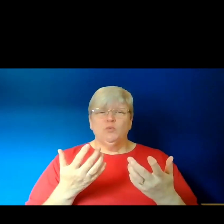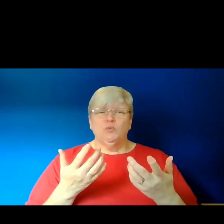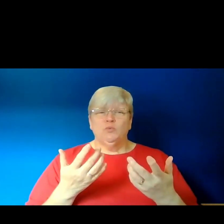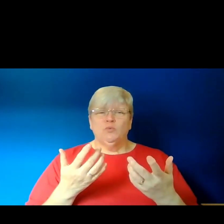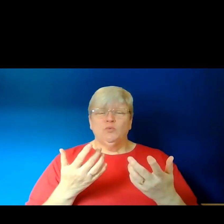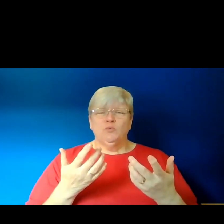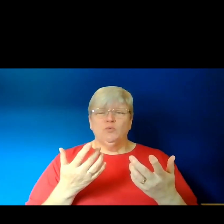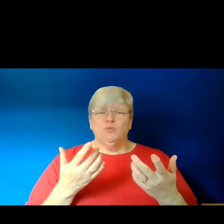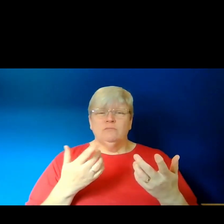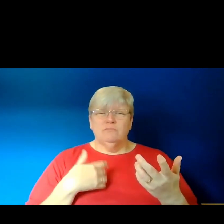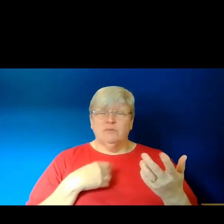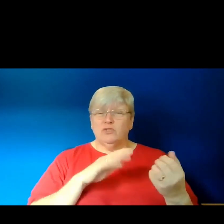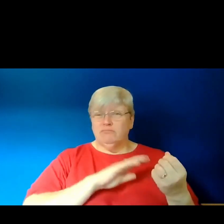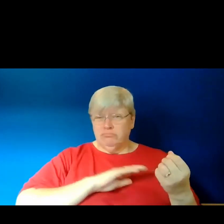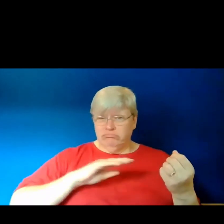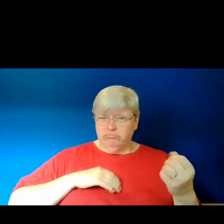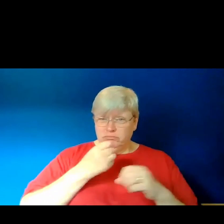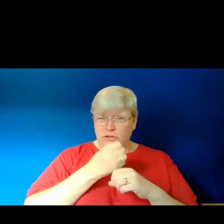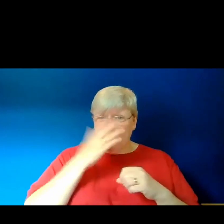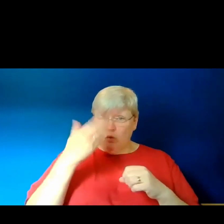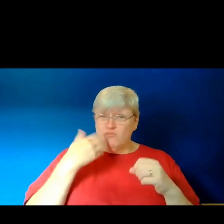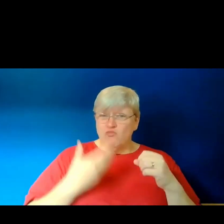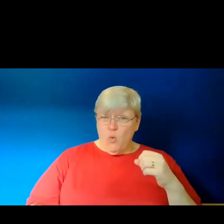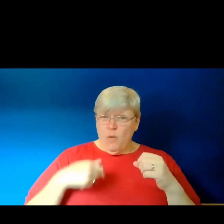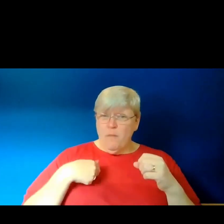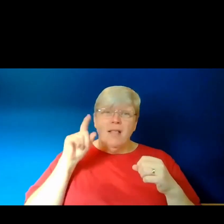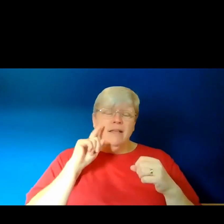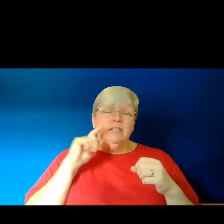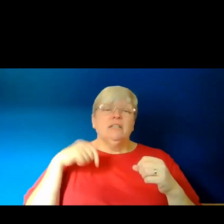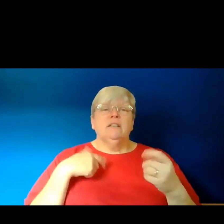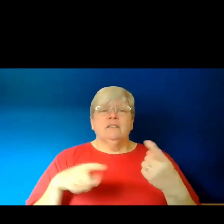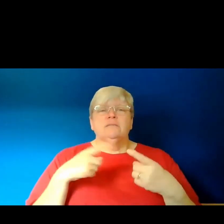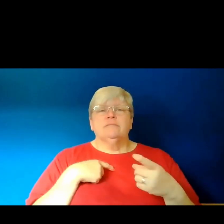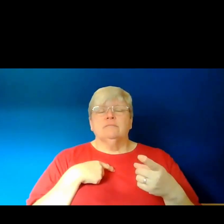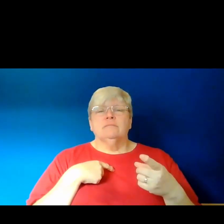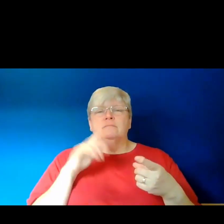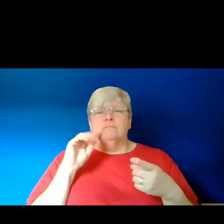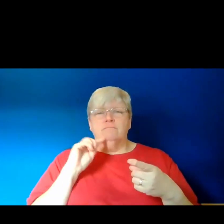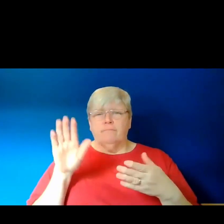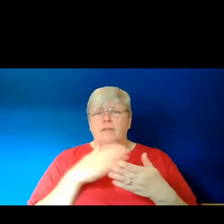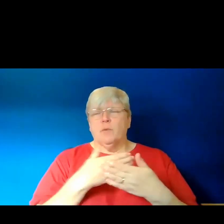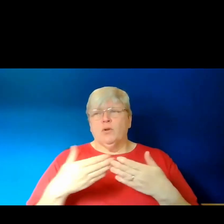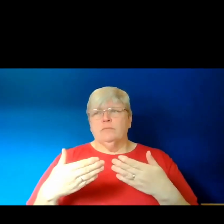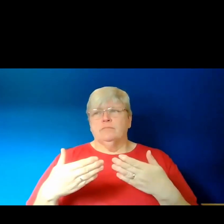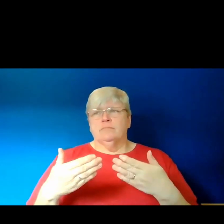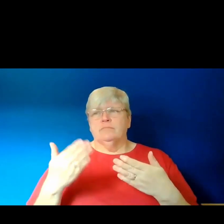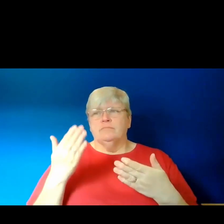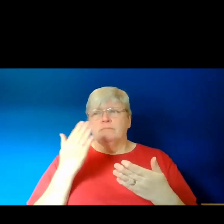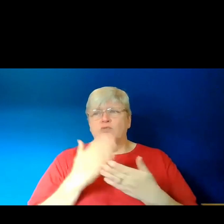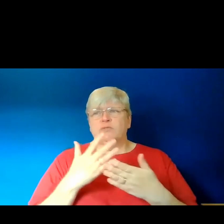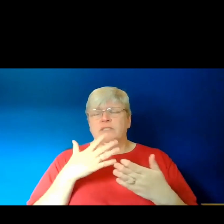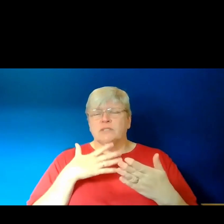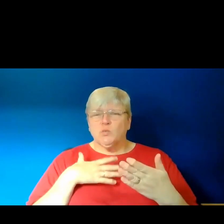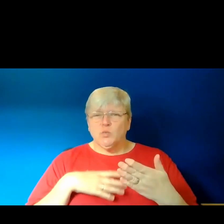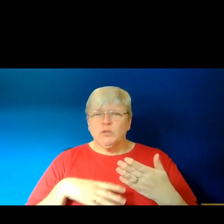Trinh, the reason why I made that into a persona poem, so an I poem, is because I really wanted to